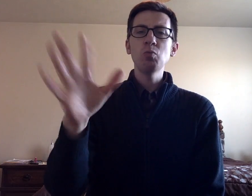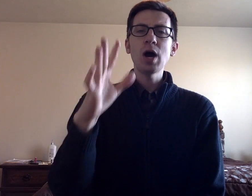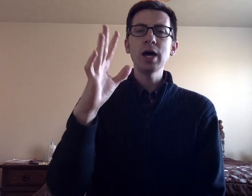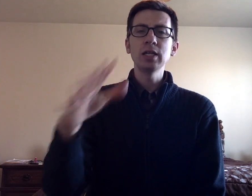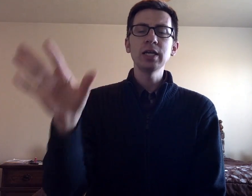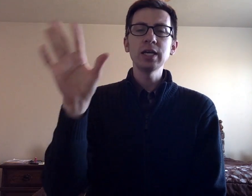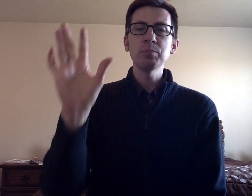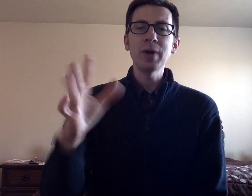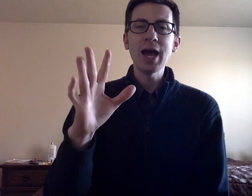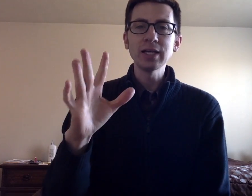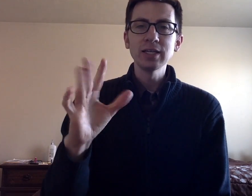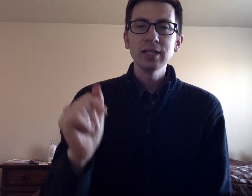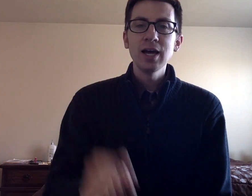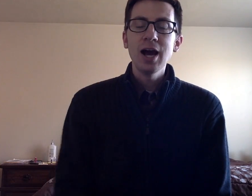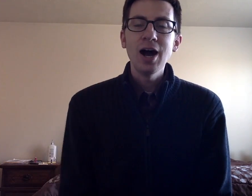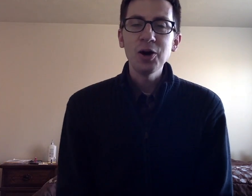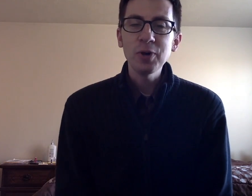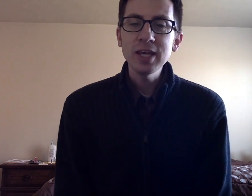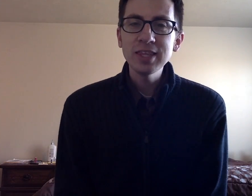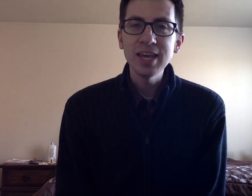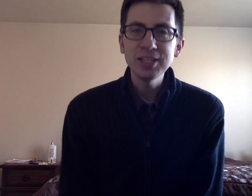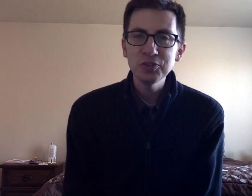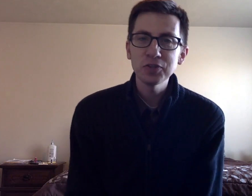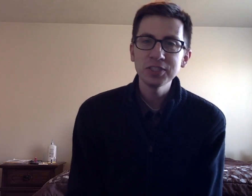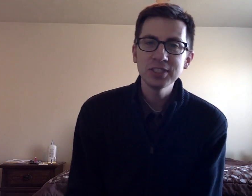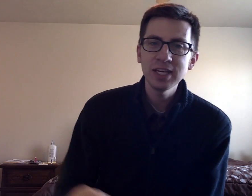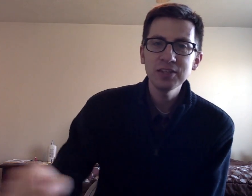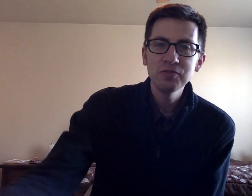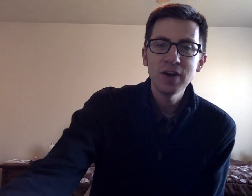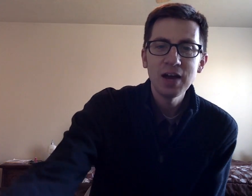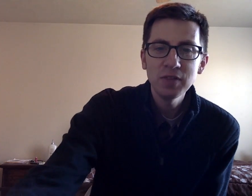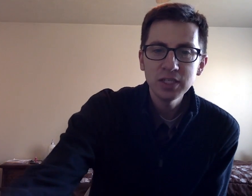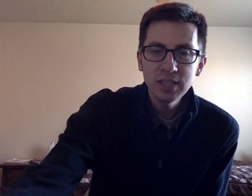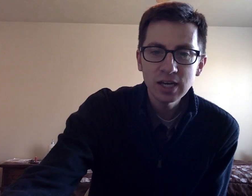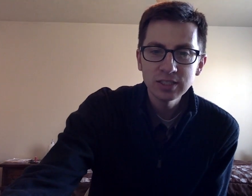waddling back. Alright thank you for singing the five little ducks.